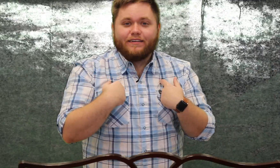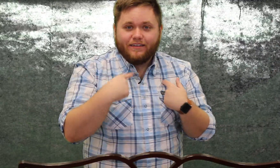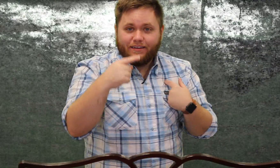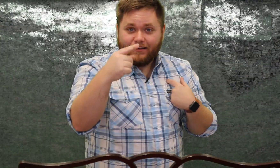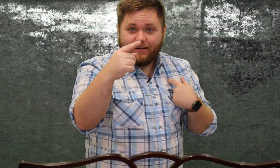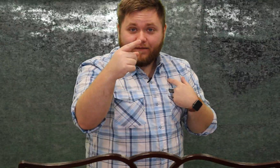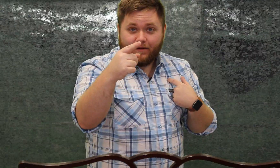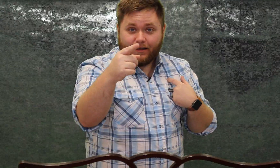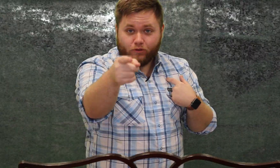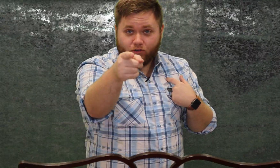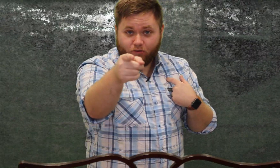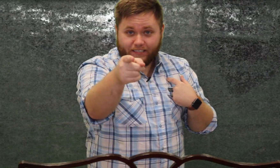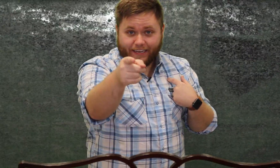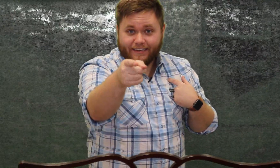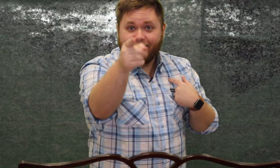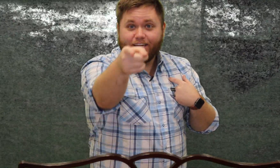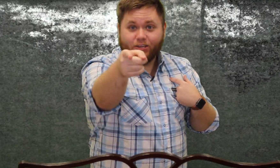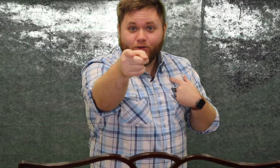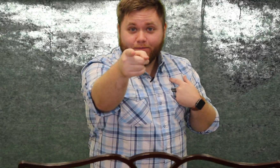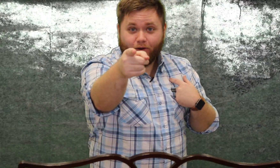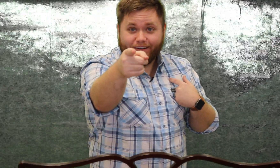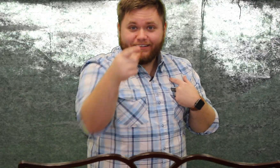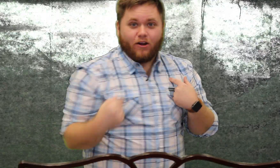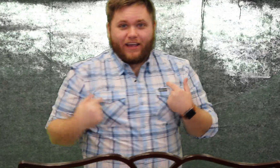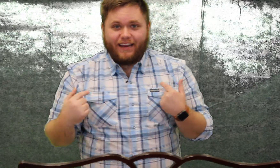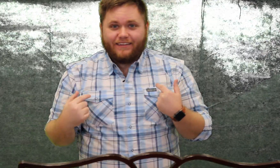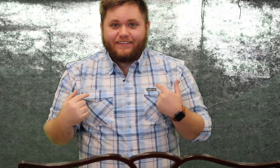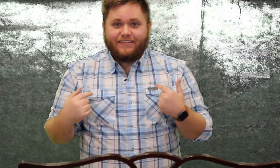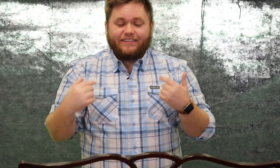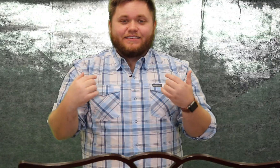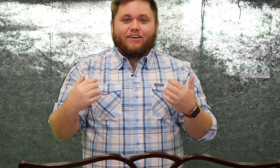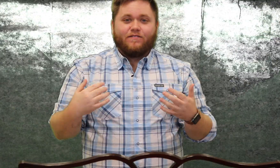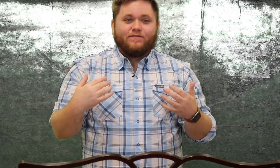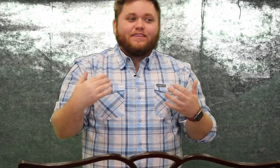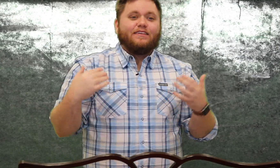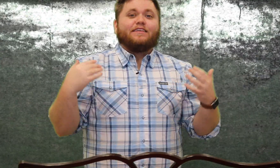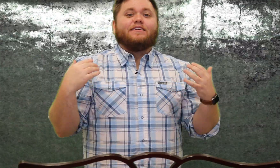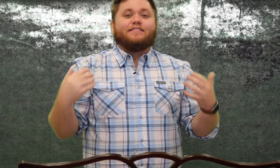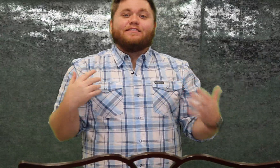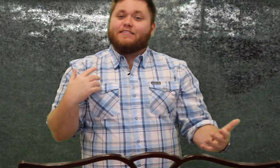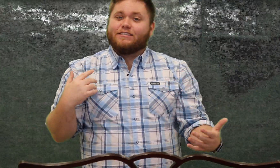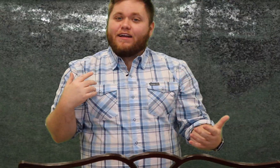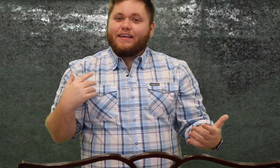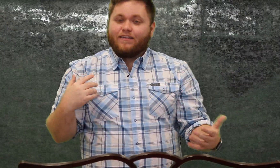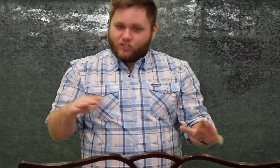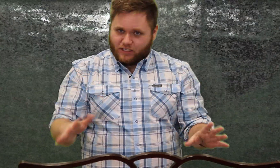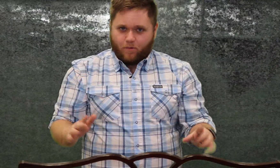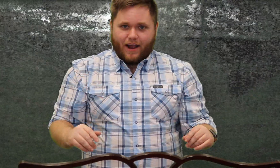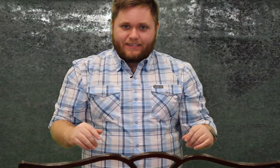if you don't sing it you get a point okay okay so this right here is just a practice